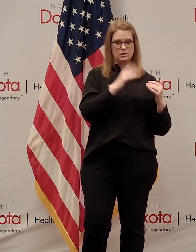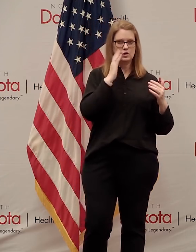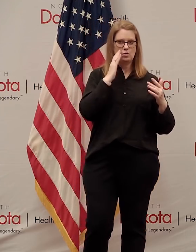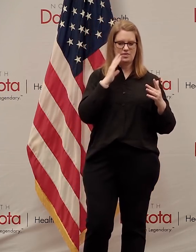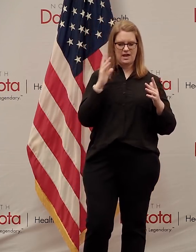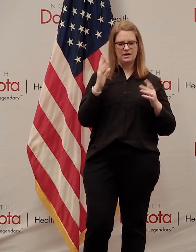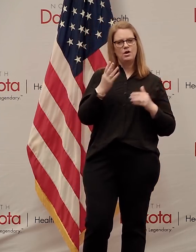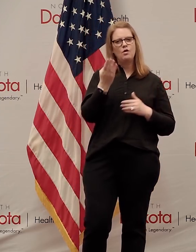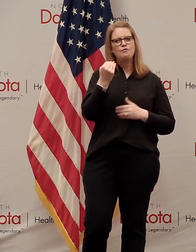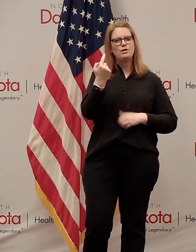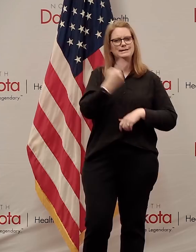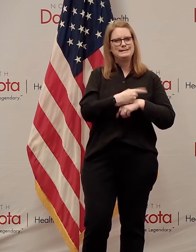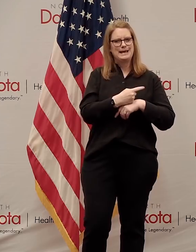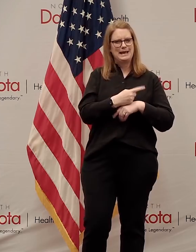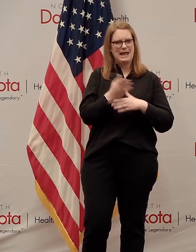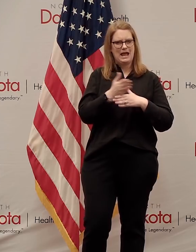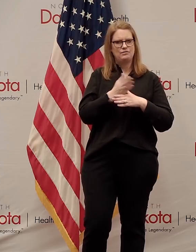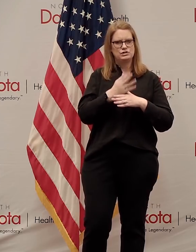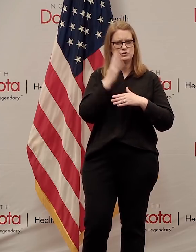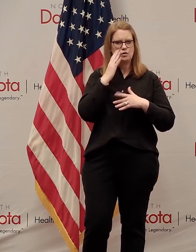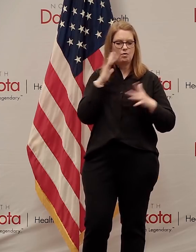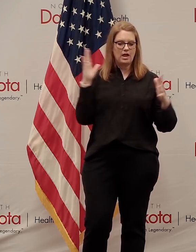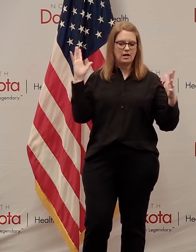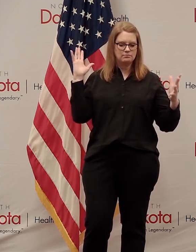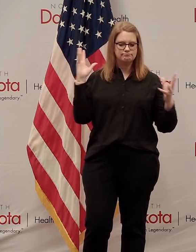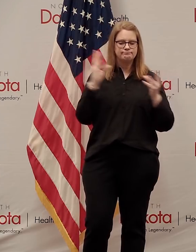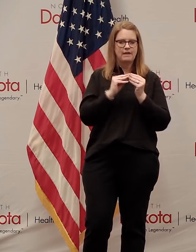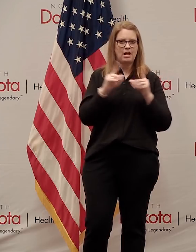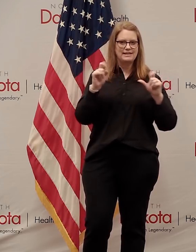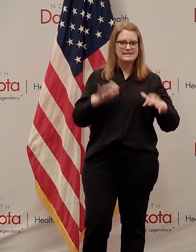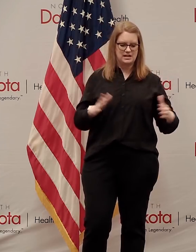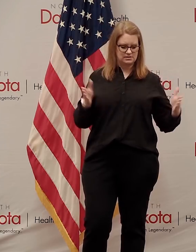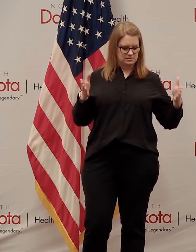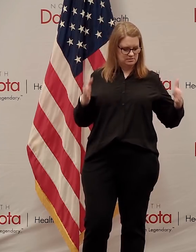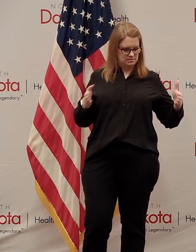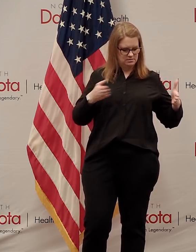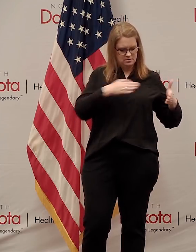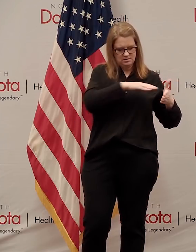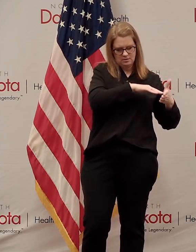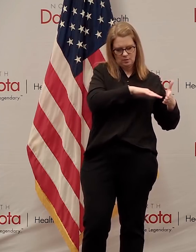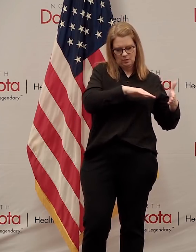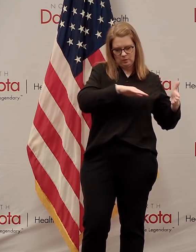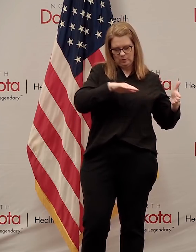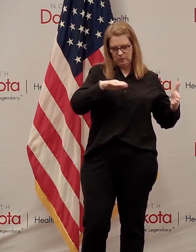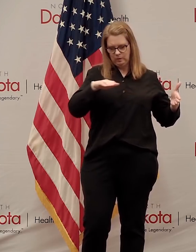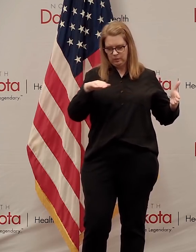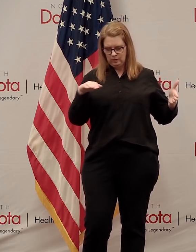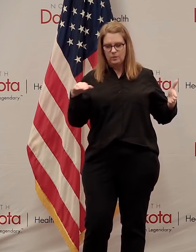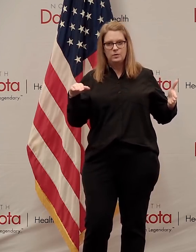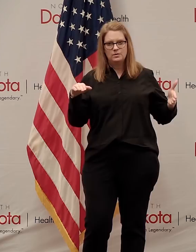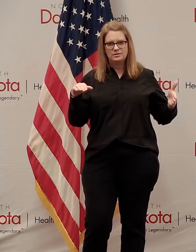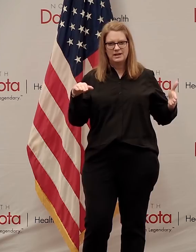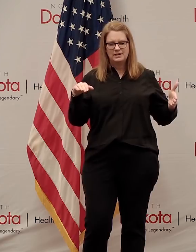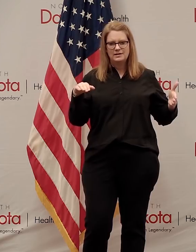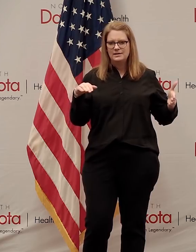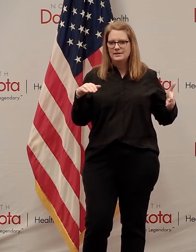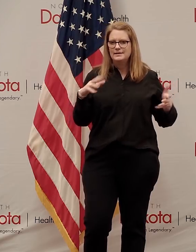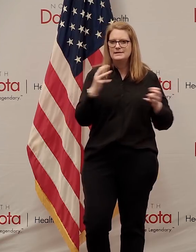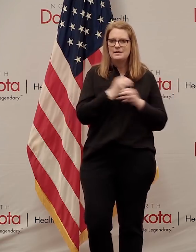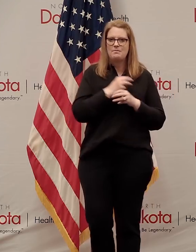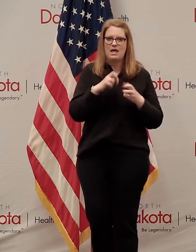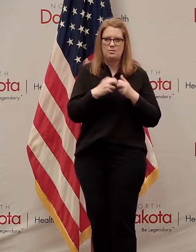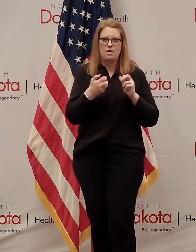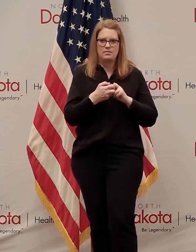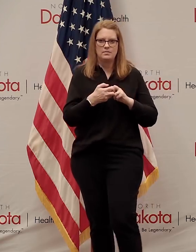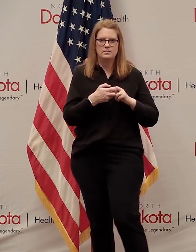14 day average on that on the White House guidelines. Other states may have this is the math problem. If you've